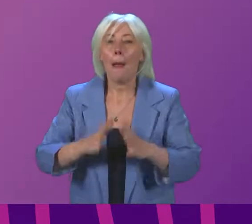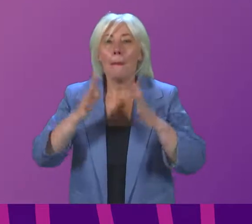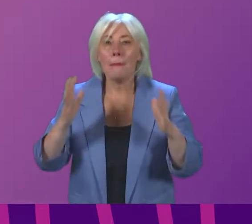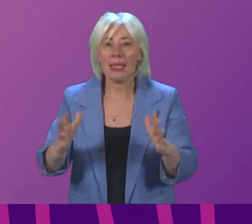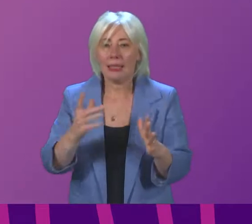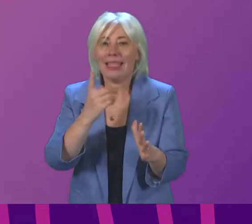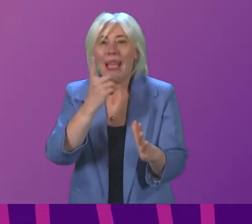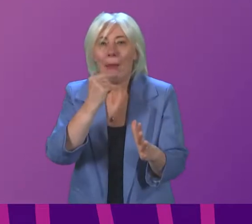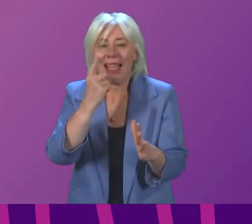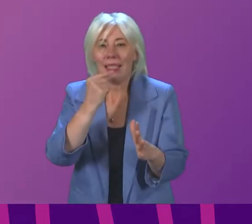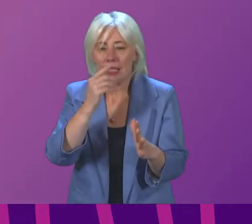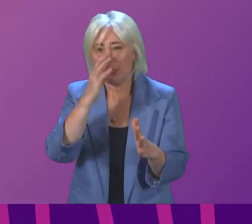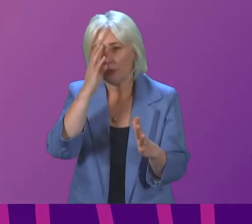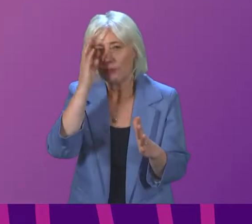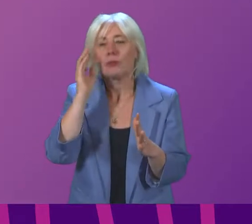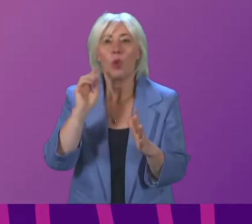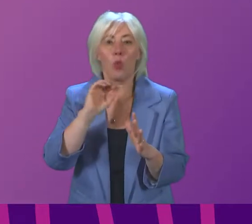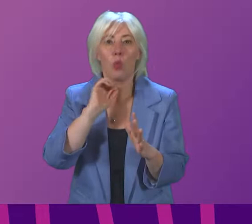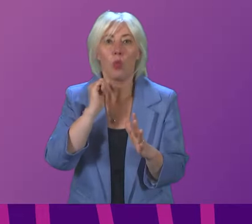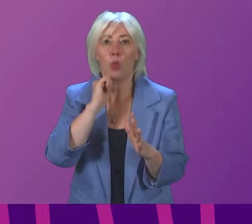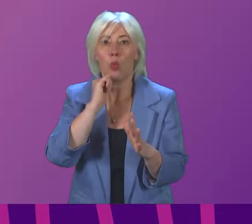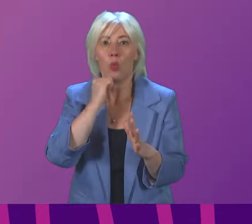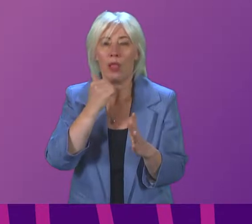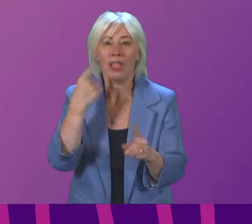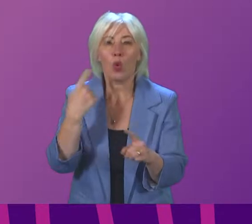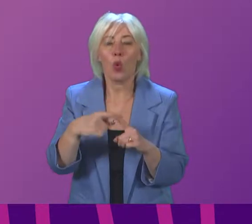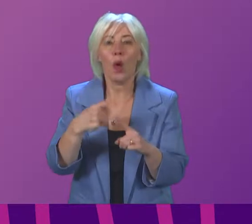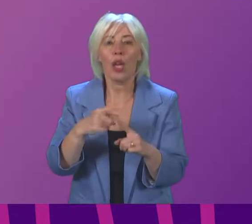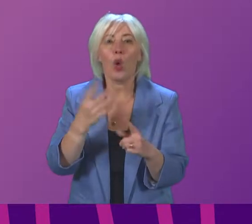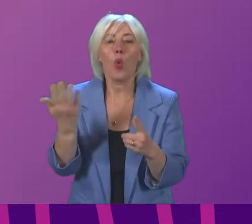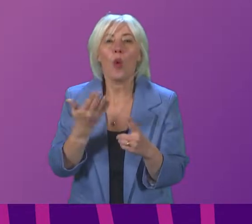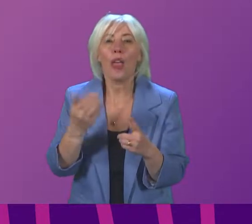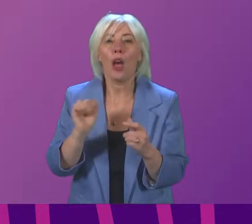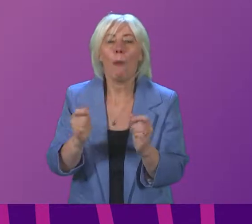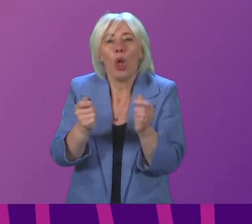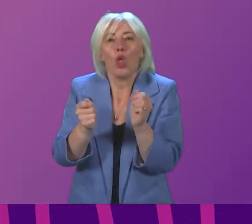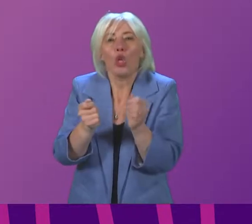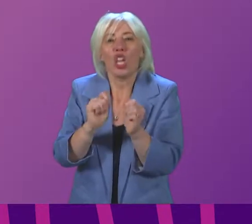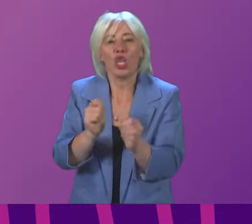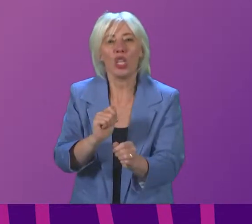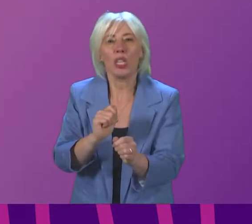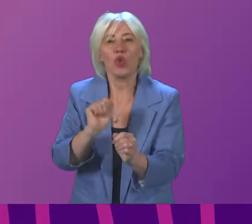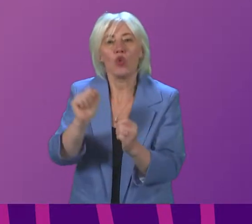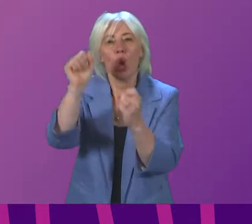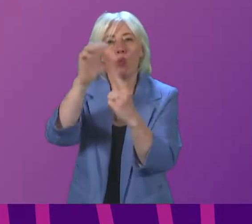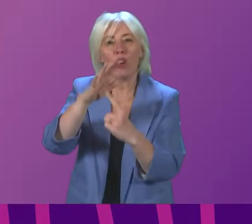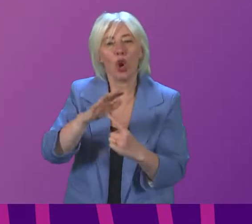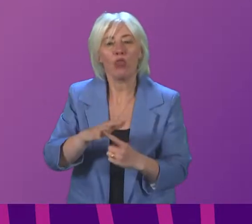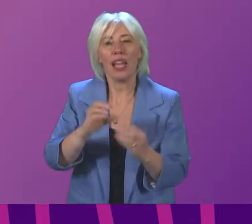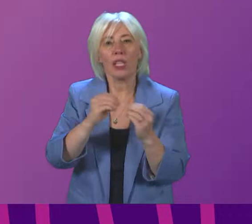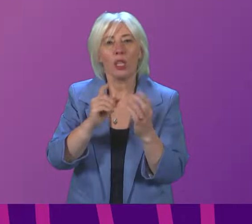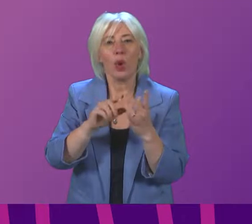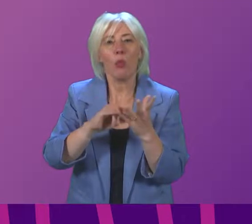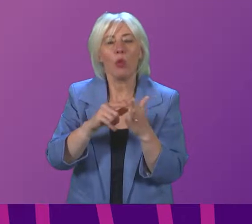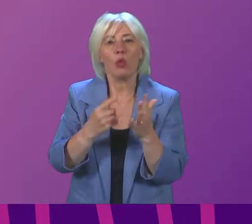capacity that will be delivered and will be delivered most quickly are the changes I talked about to prioritising COVID boosters